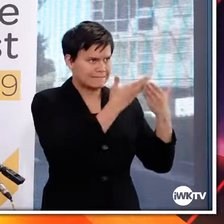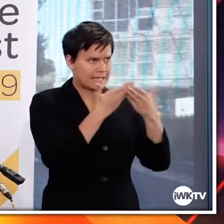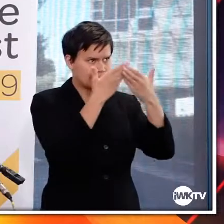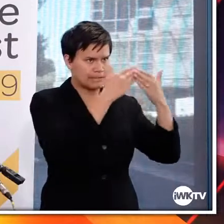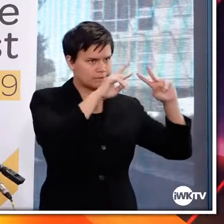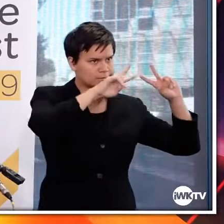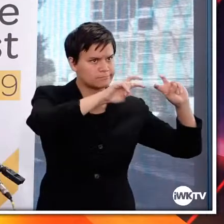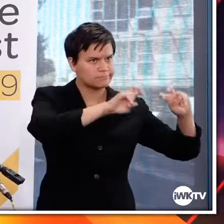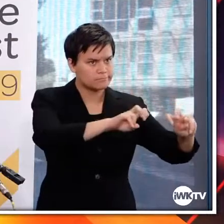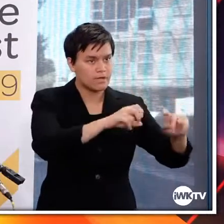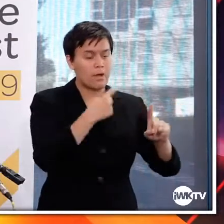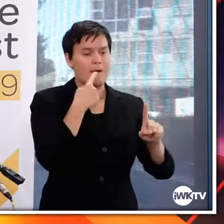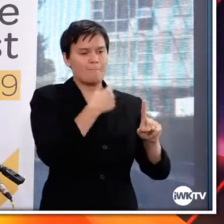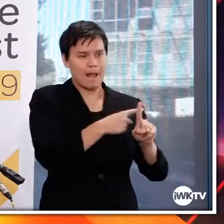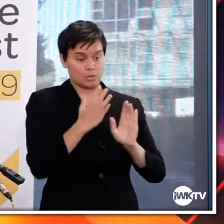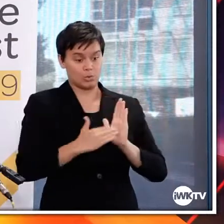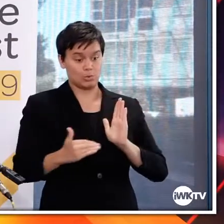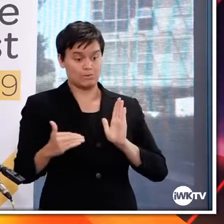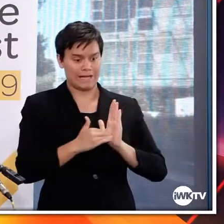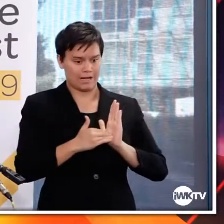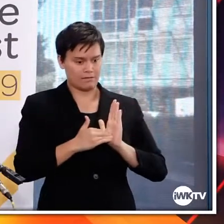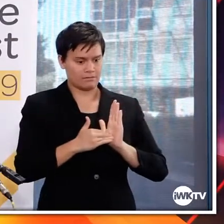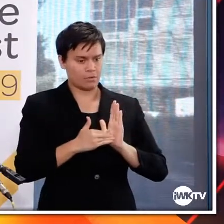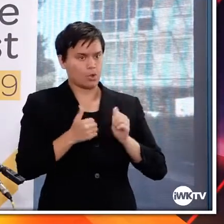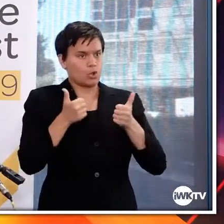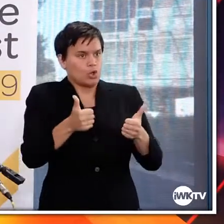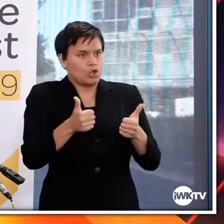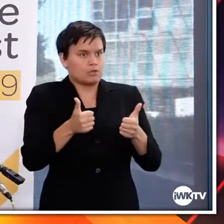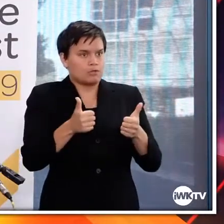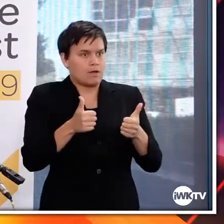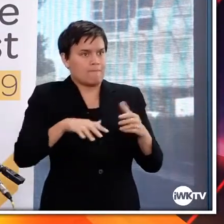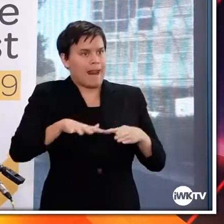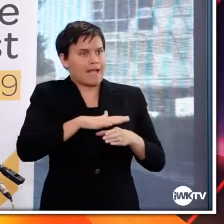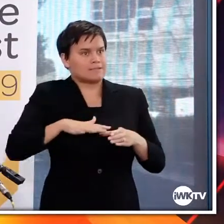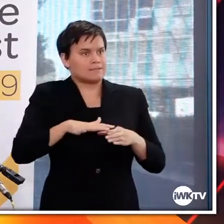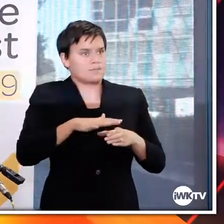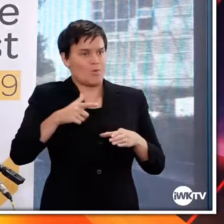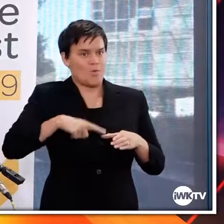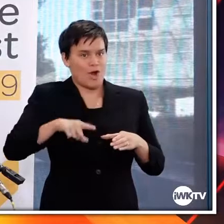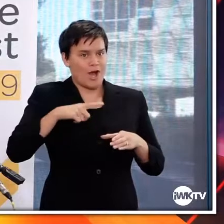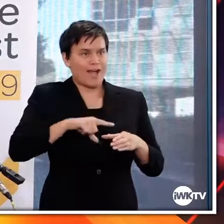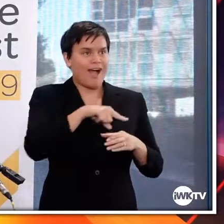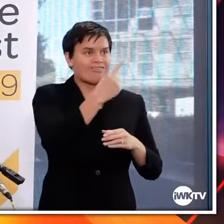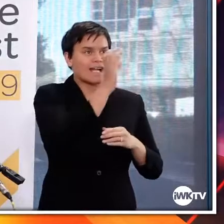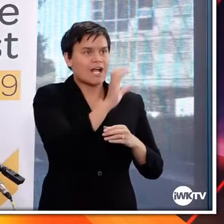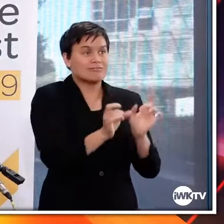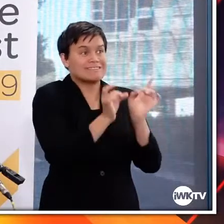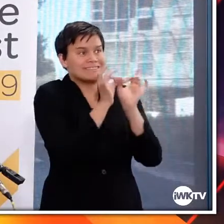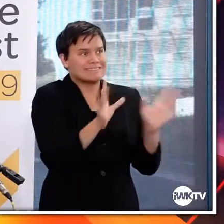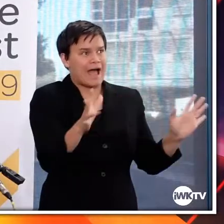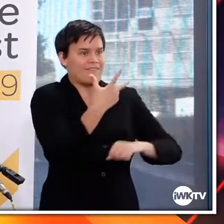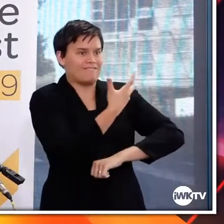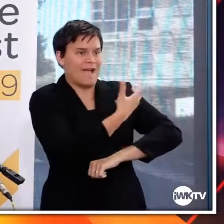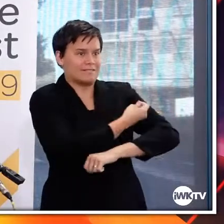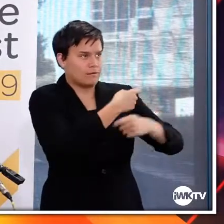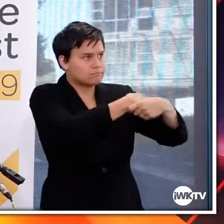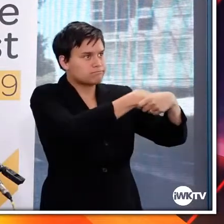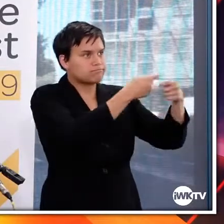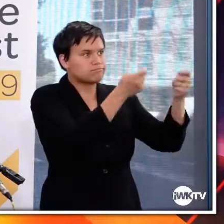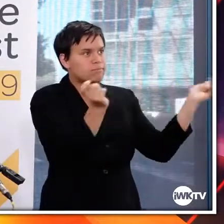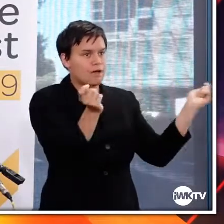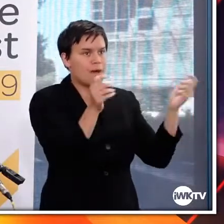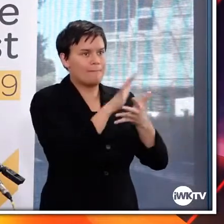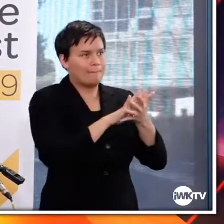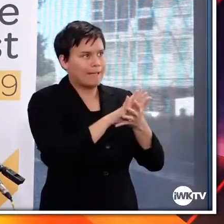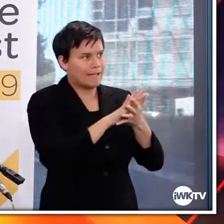where we've been able to learn from other countries who have already started vaccinating their populations and receiving data regularly from